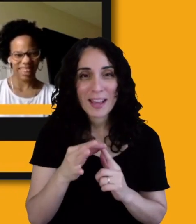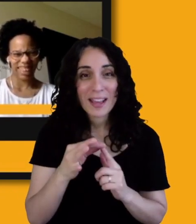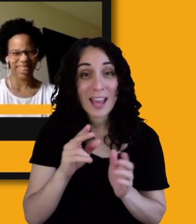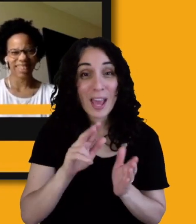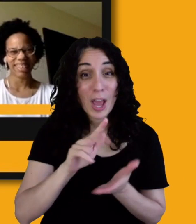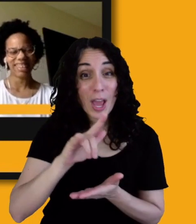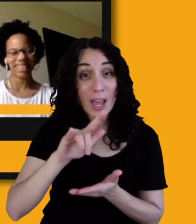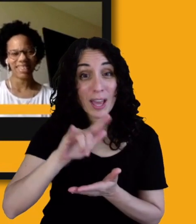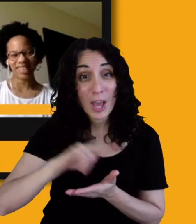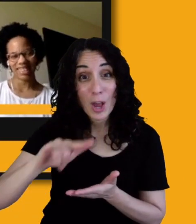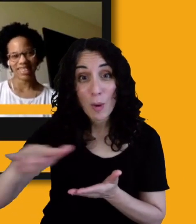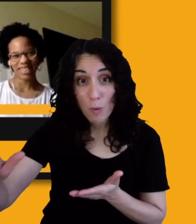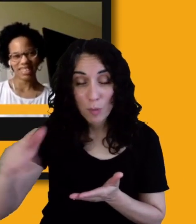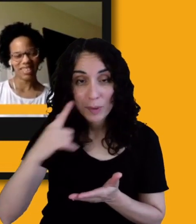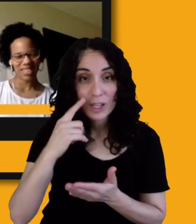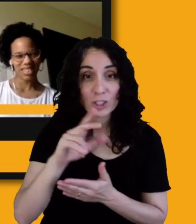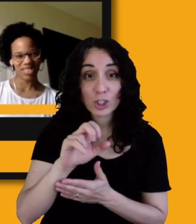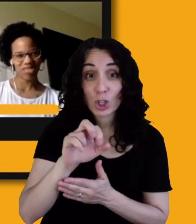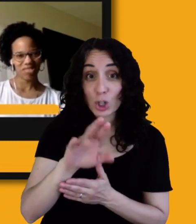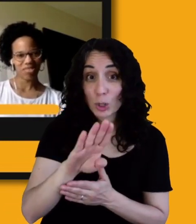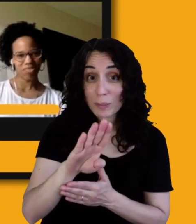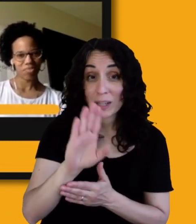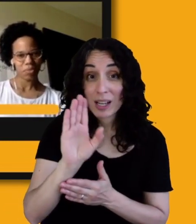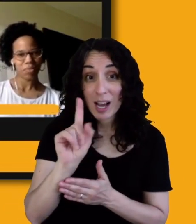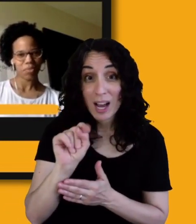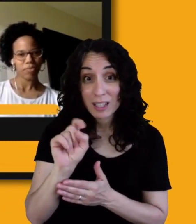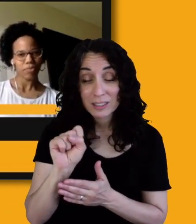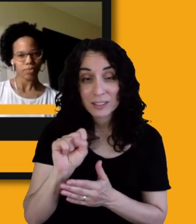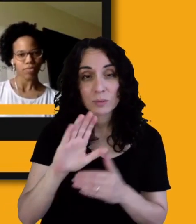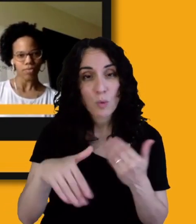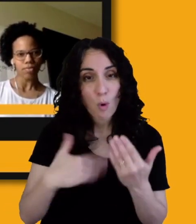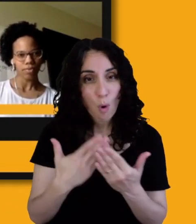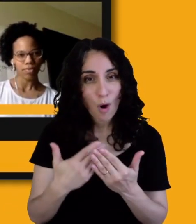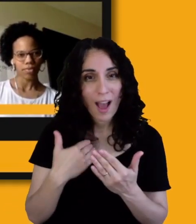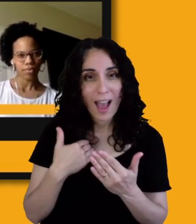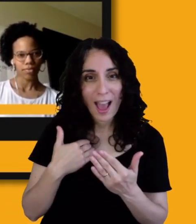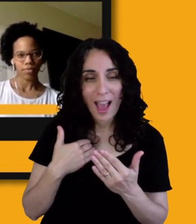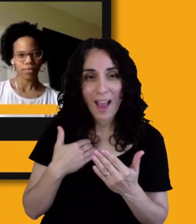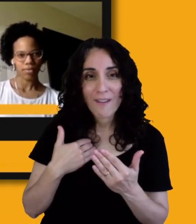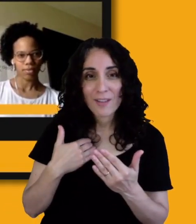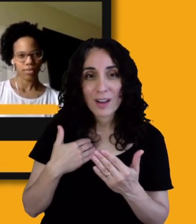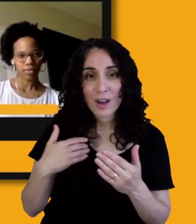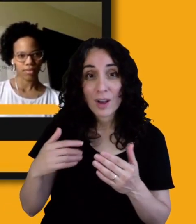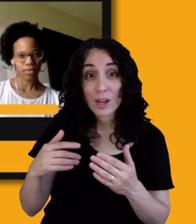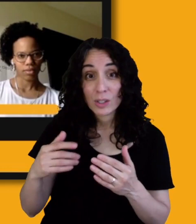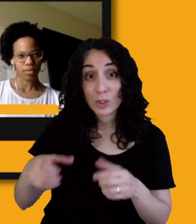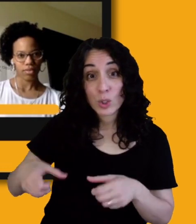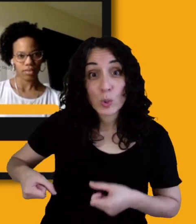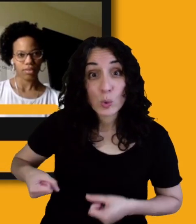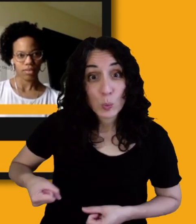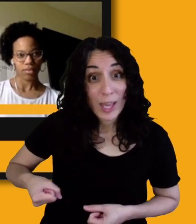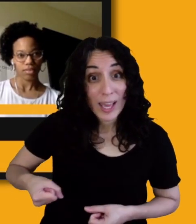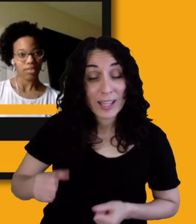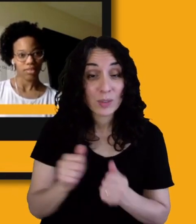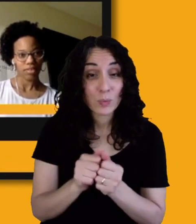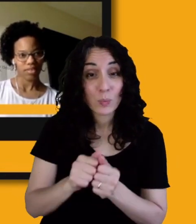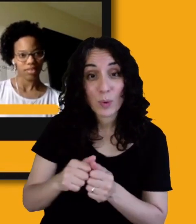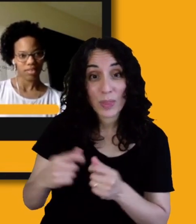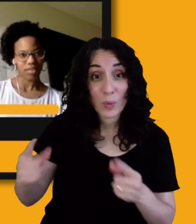curb cuts, we all have rolling suitcases now. So I don't know about you, but I travel on my own a lot and I'm trying to fit that rolling